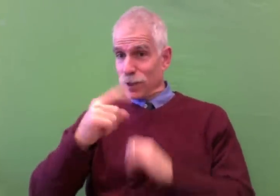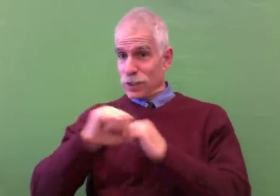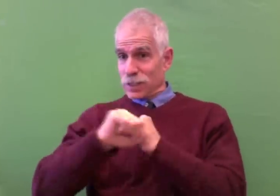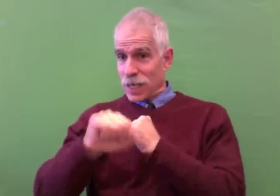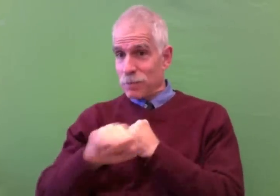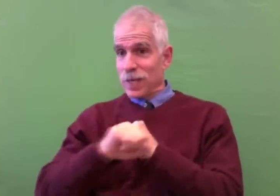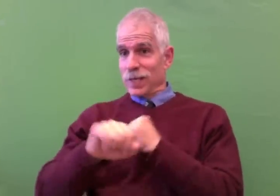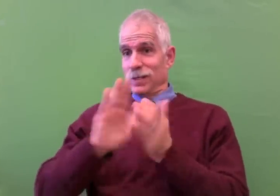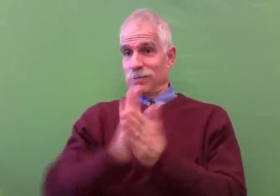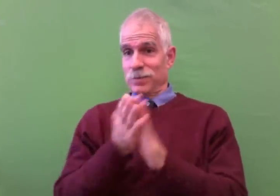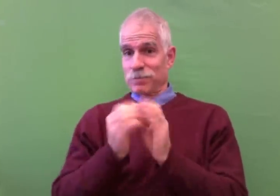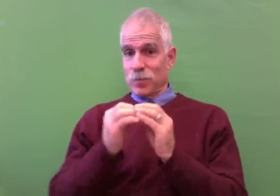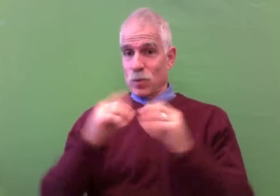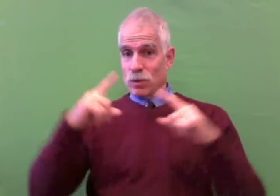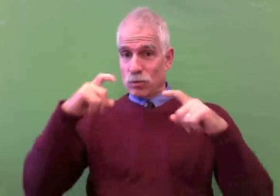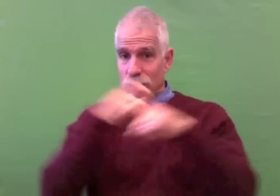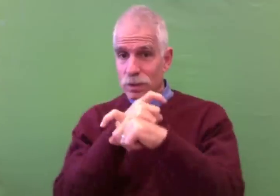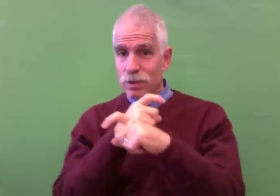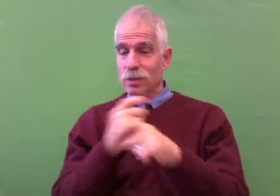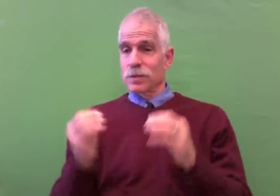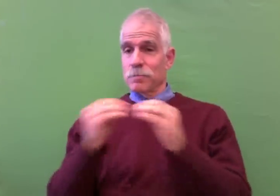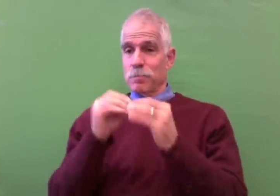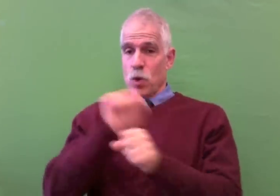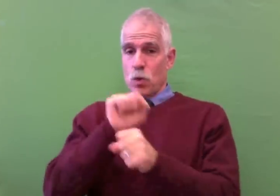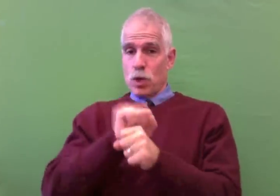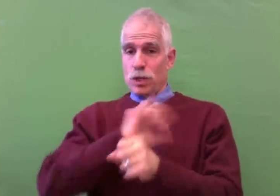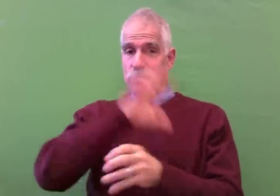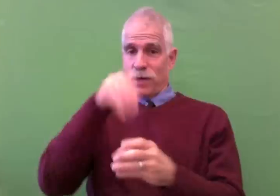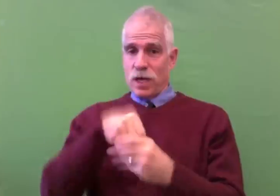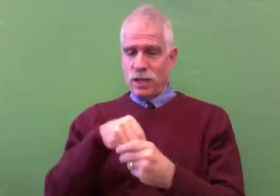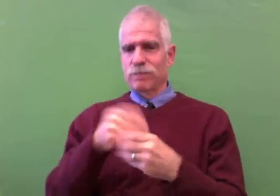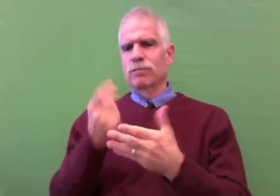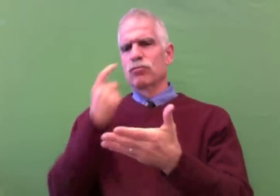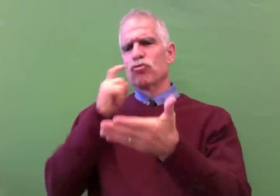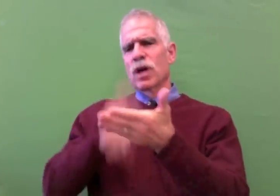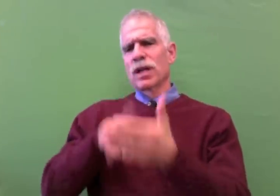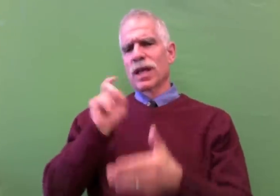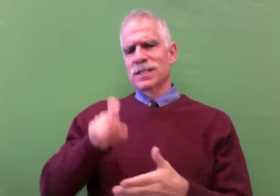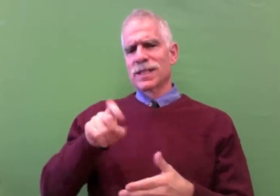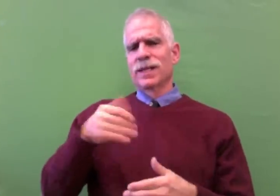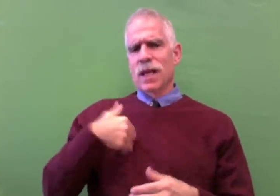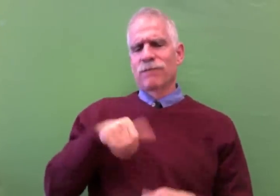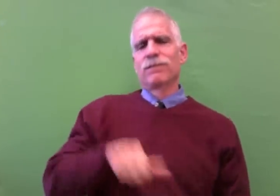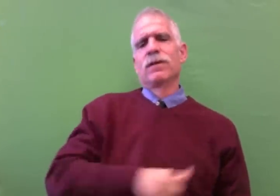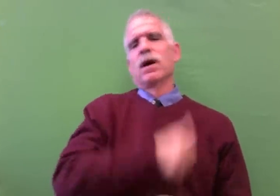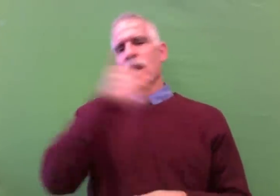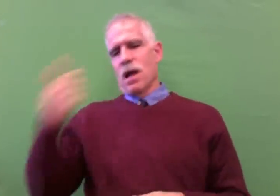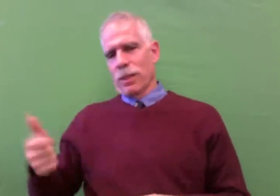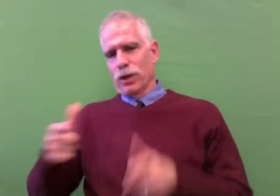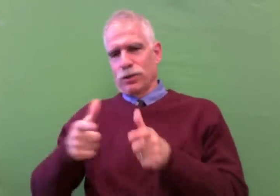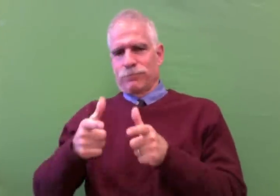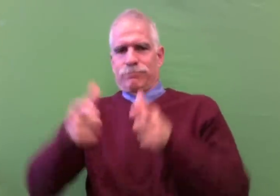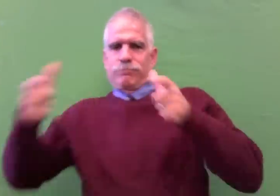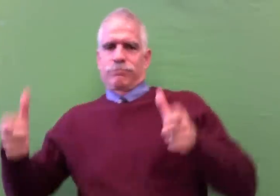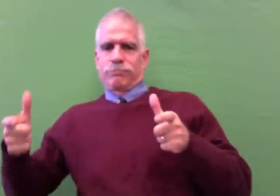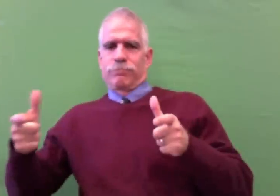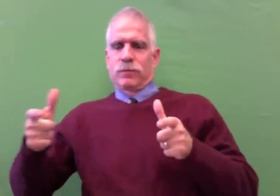time since the birth of the child first program, and it has been more complex